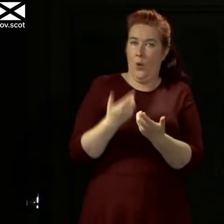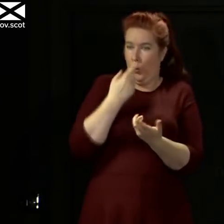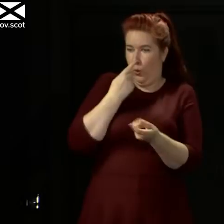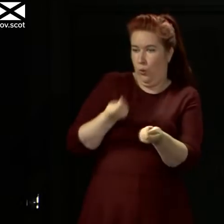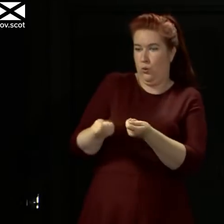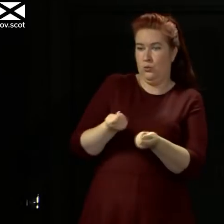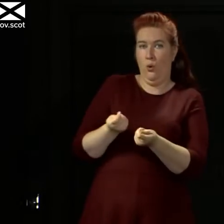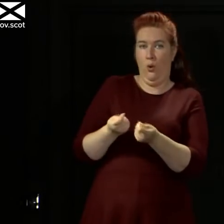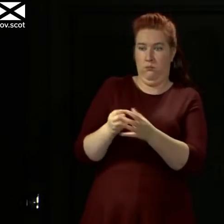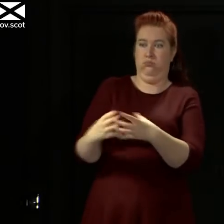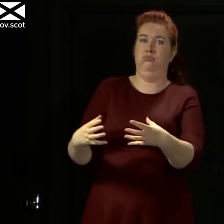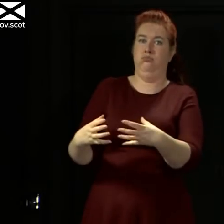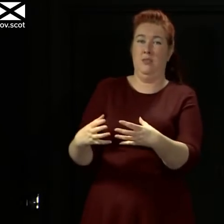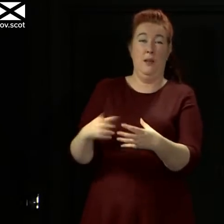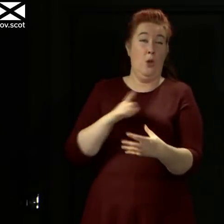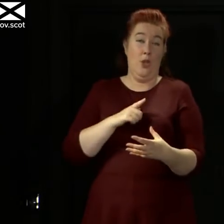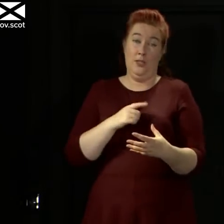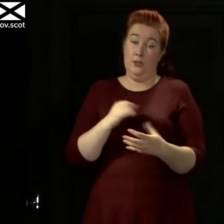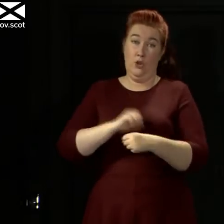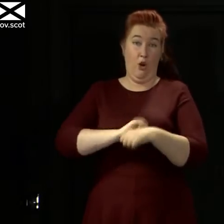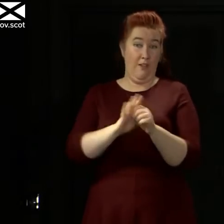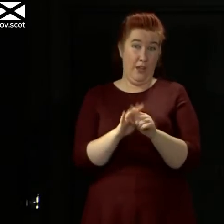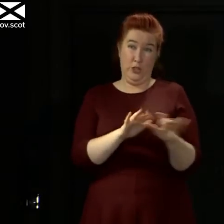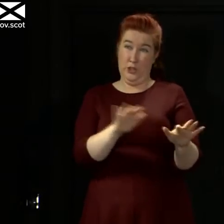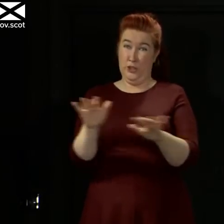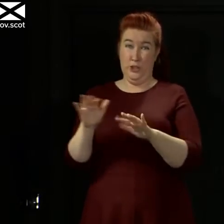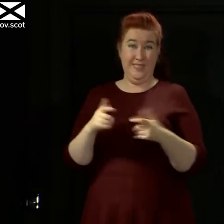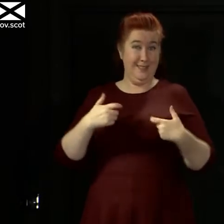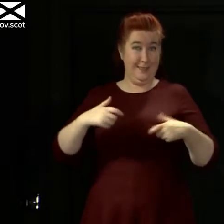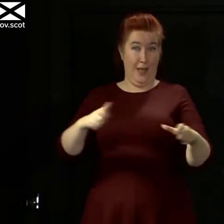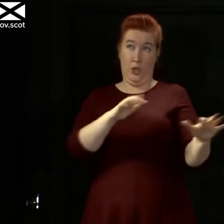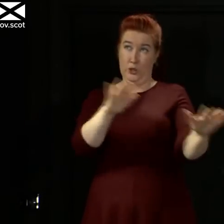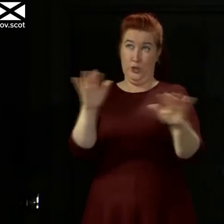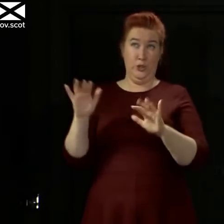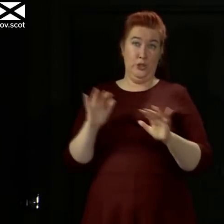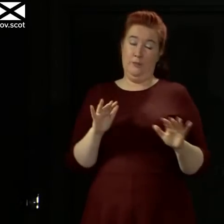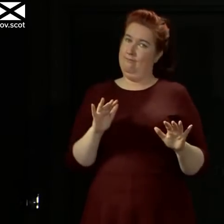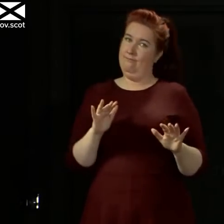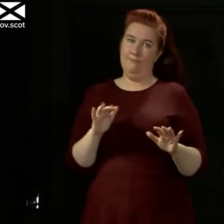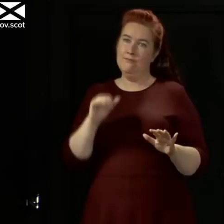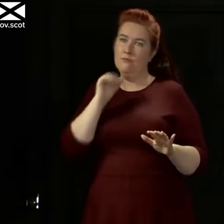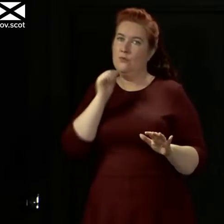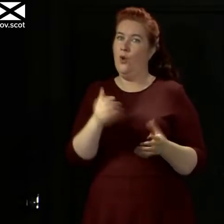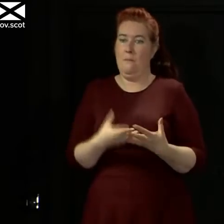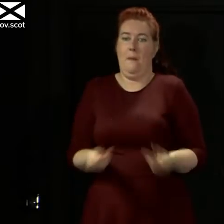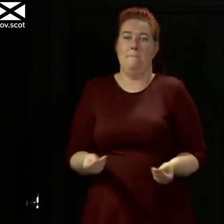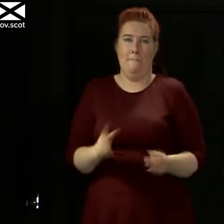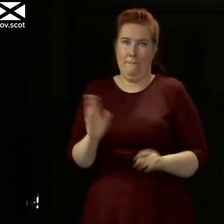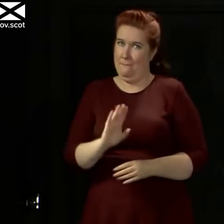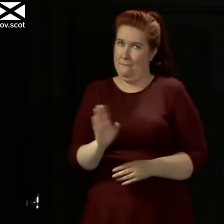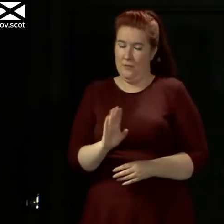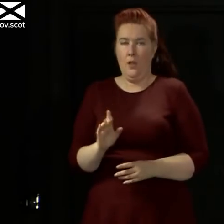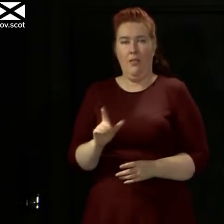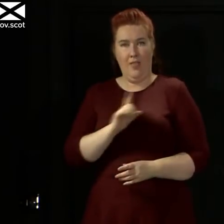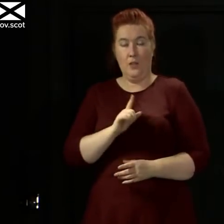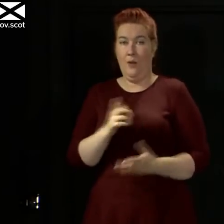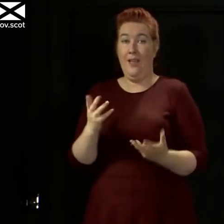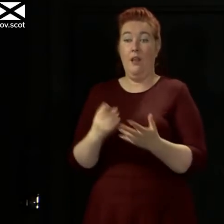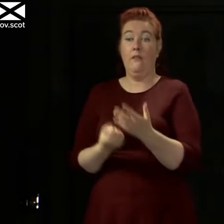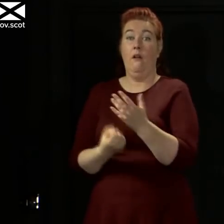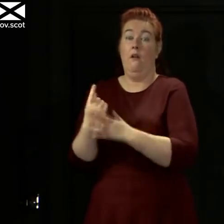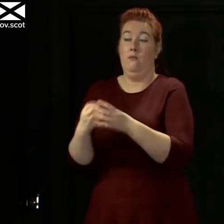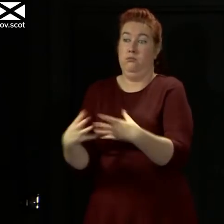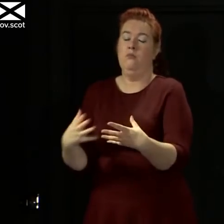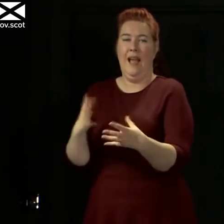like this. Because this virus hasn't gone away, it is going to be out there for some time to come. So we have to make sure that we are absolutely on top of any